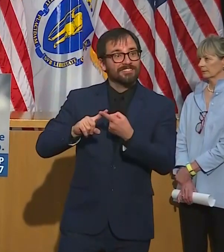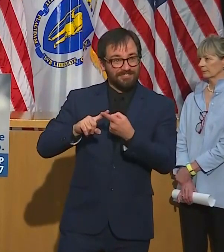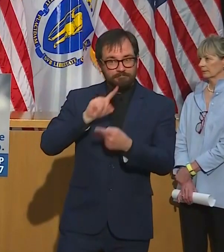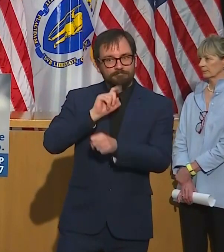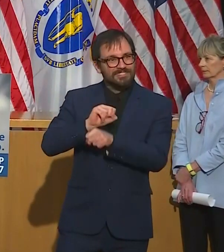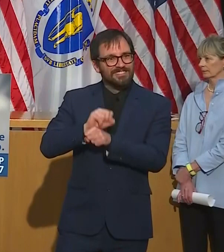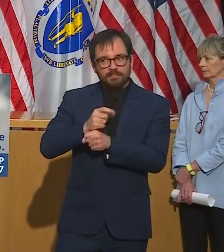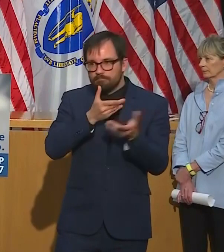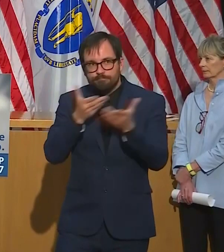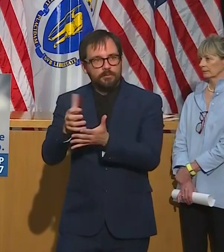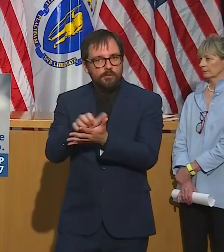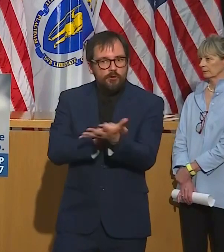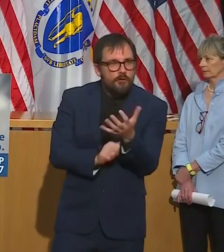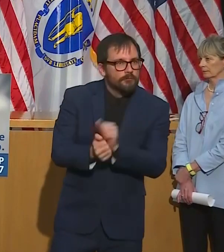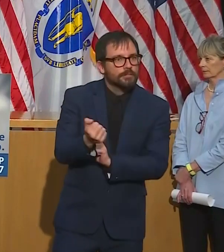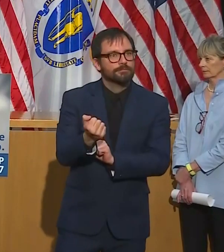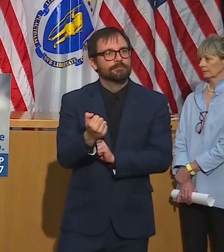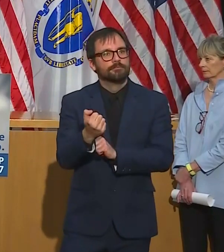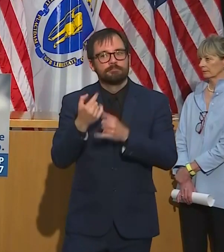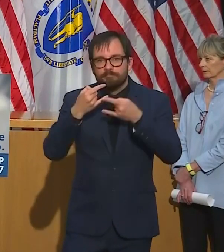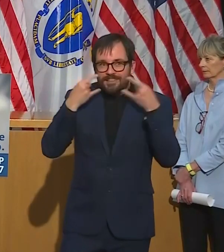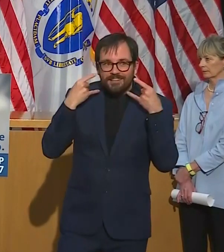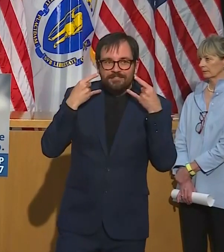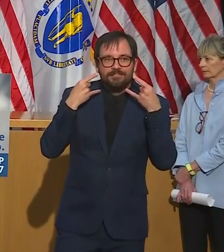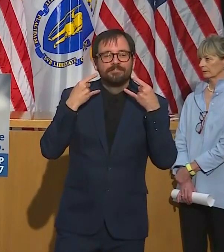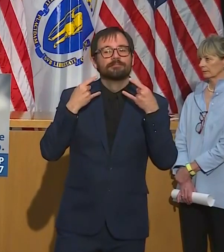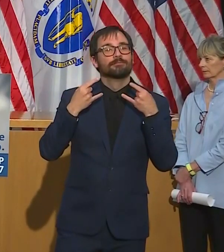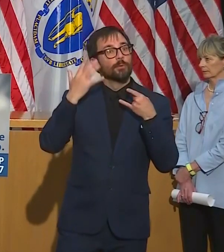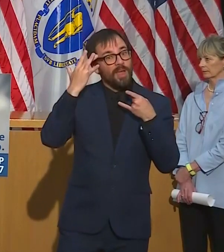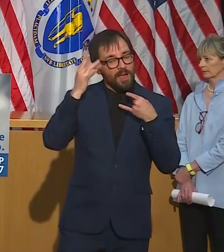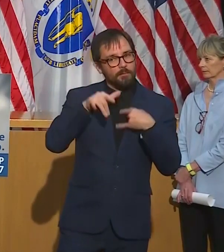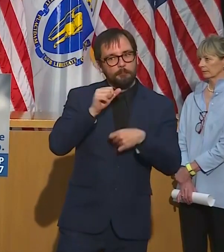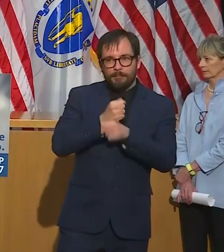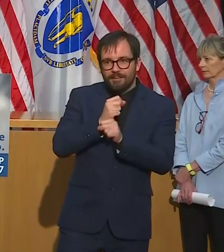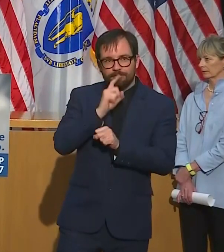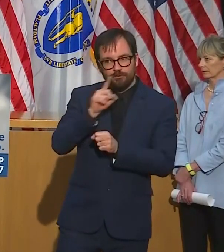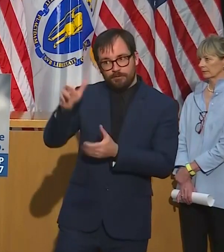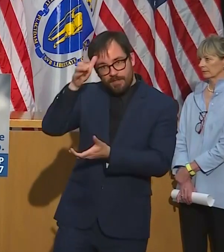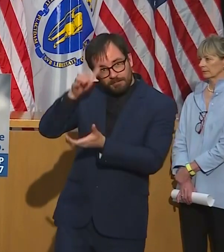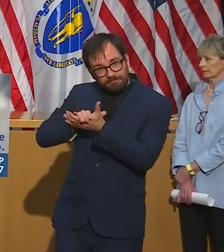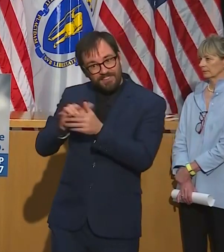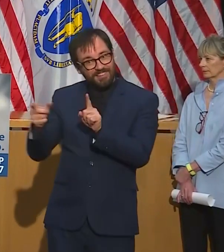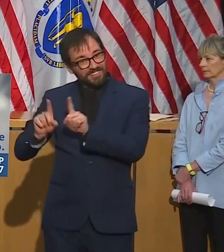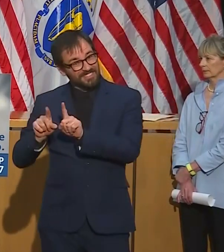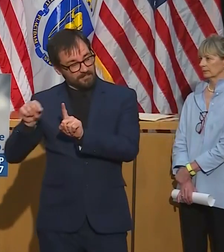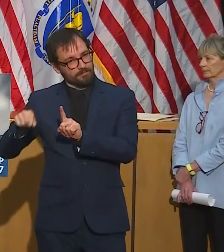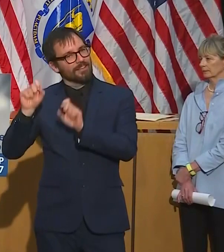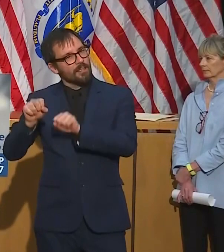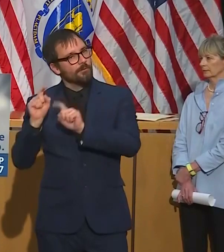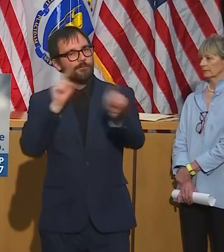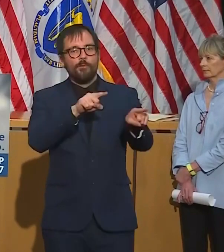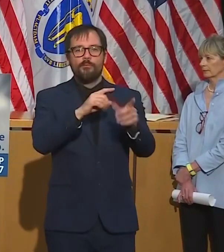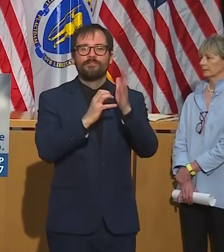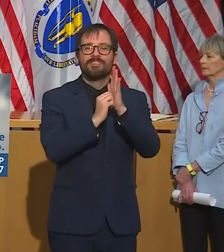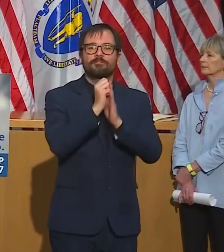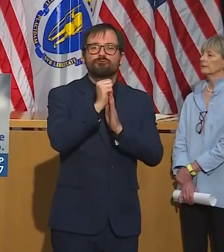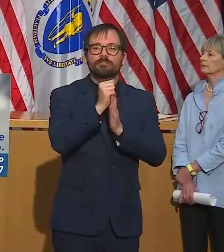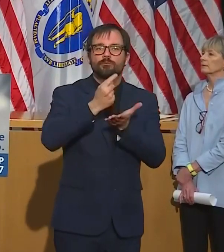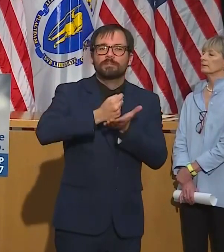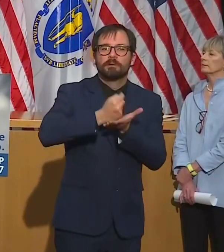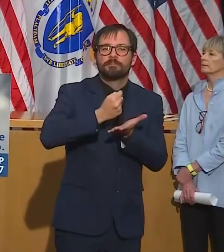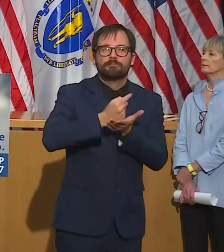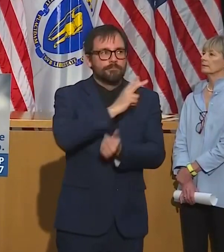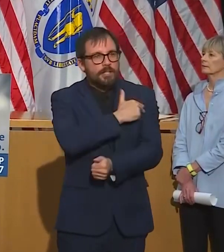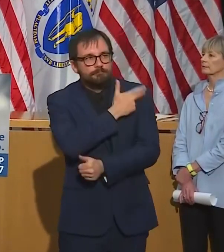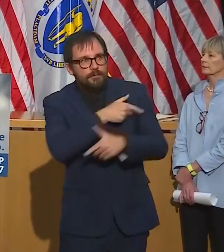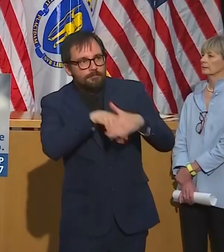Businesses are stepping up to transform their manufacturing operations and help produce the medical equipment right here in Massachusetts that